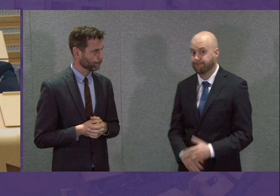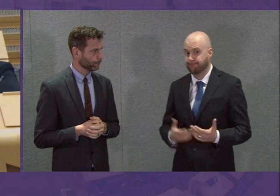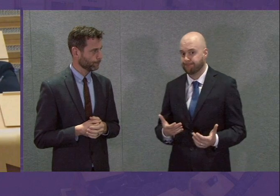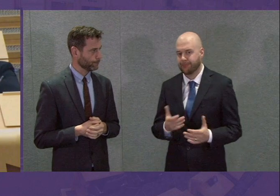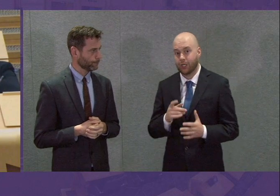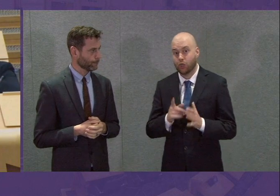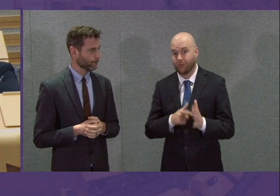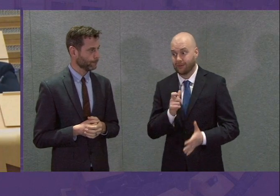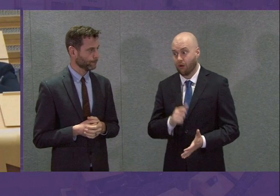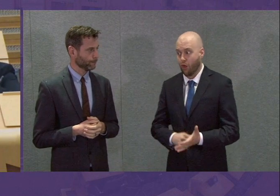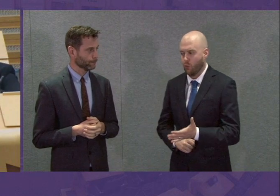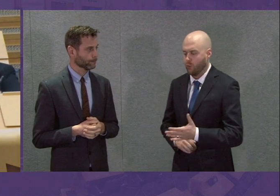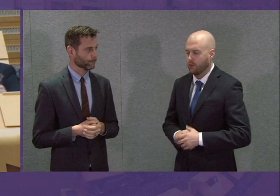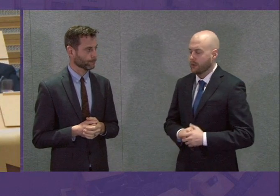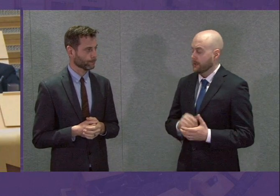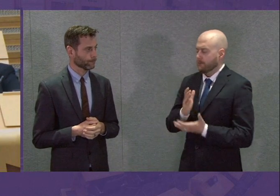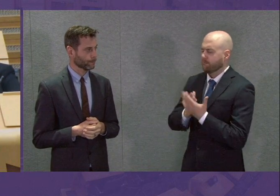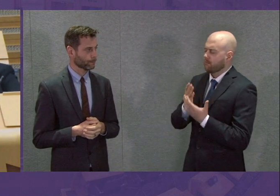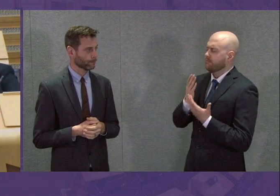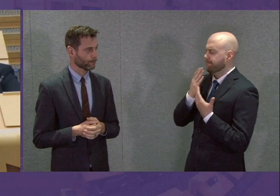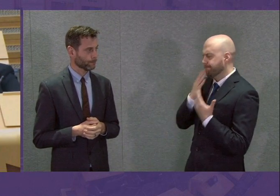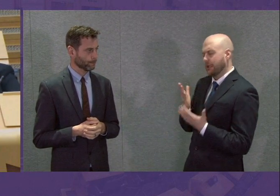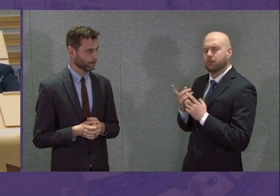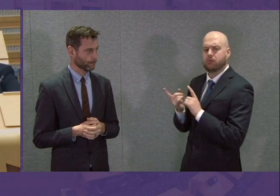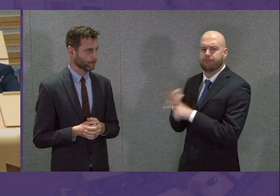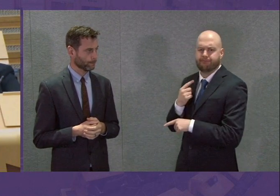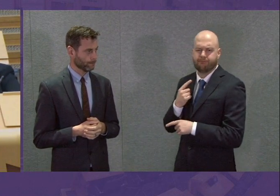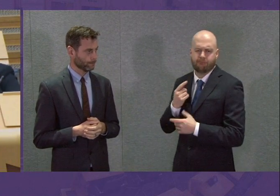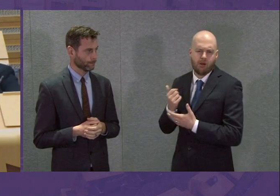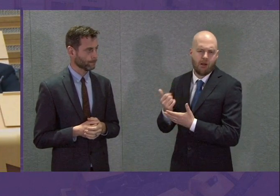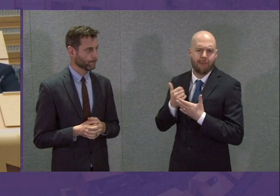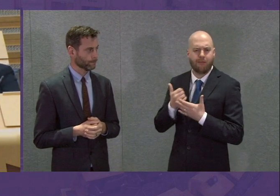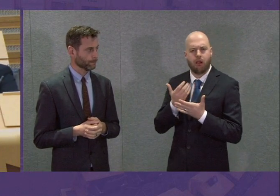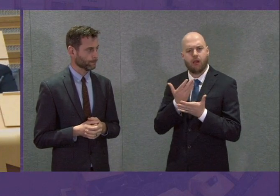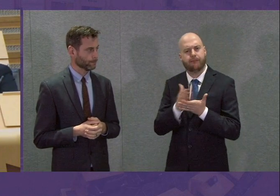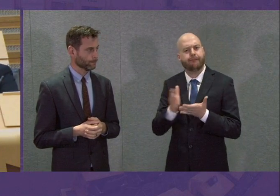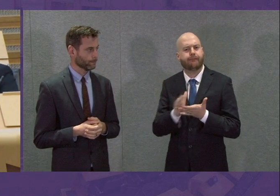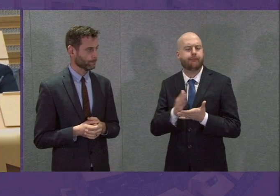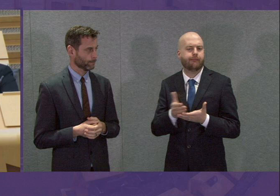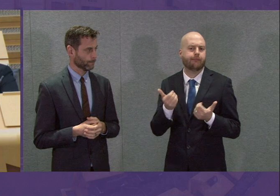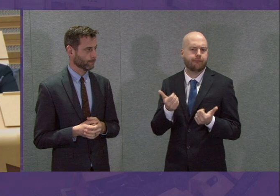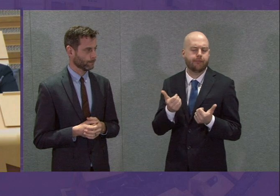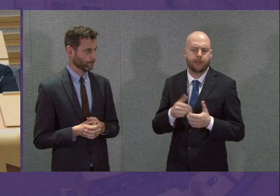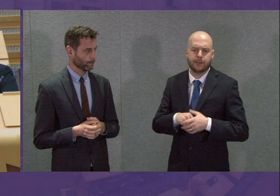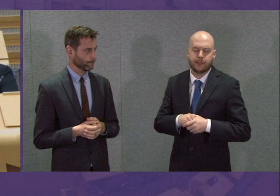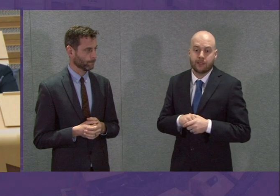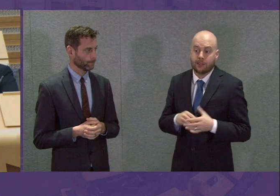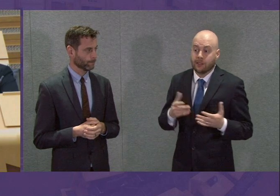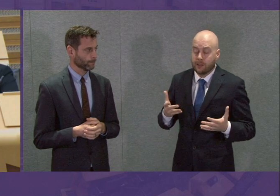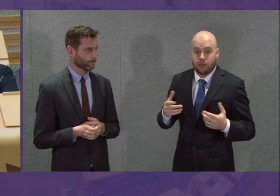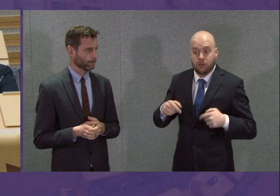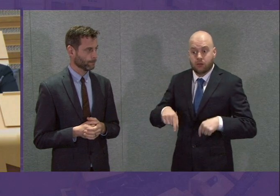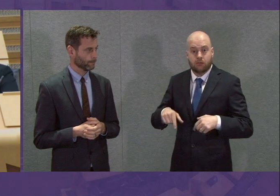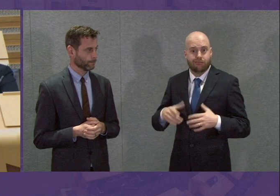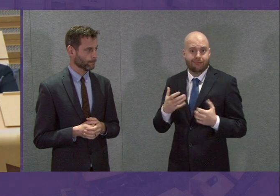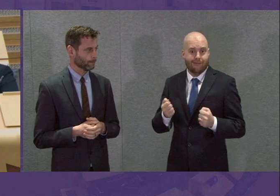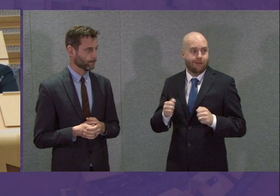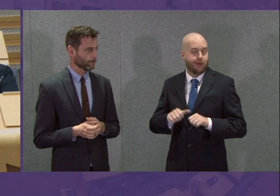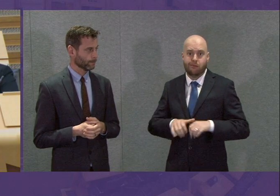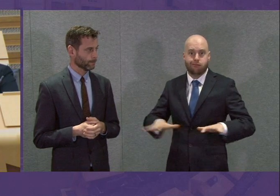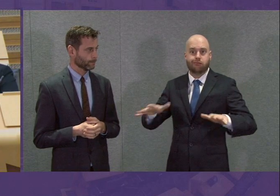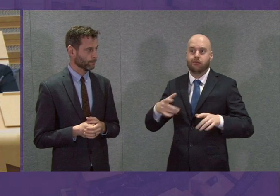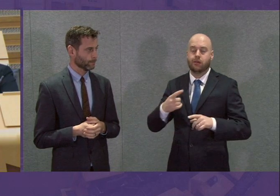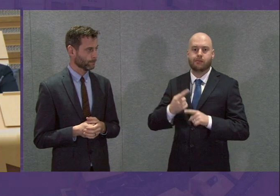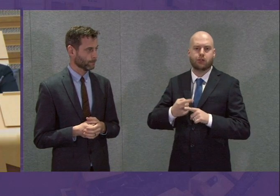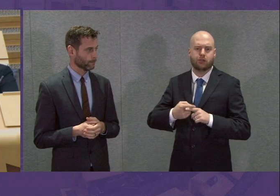Can I thank the First Minister for that? I think that gives a helpful clarification. And in this shared endeavour, as we all confront this emergency, the thoughts of us all